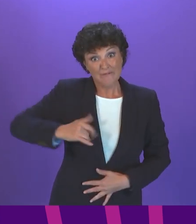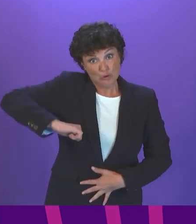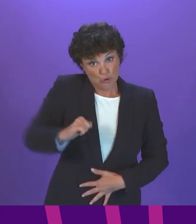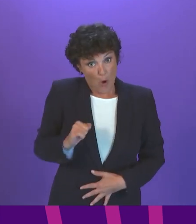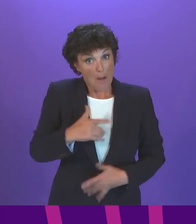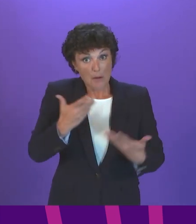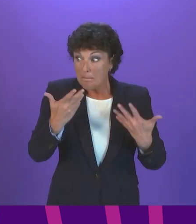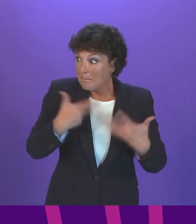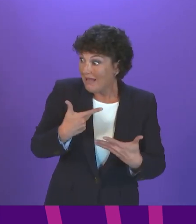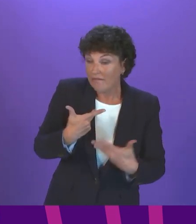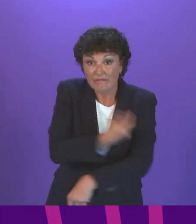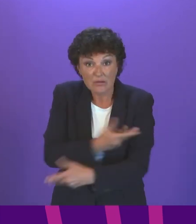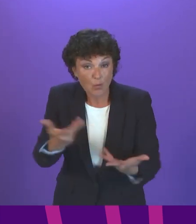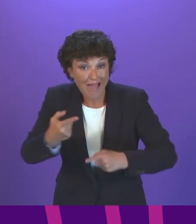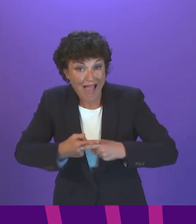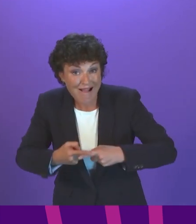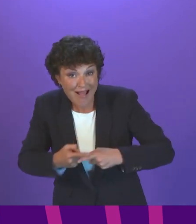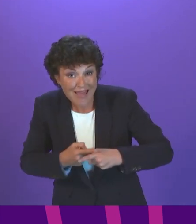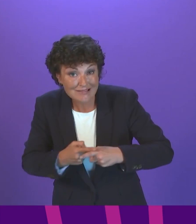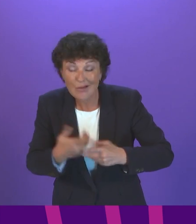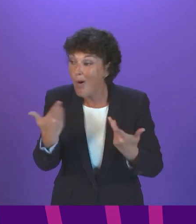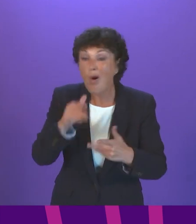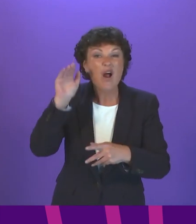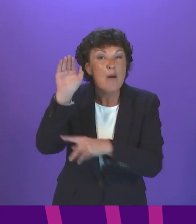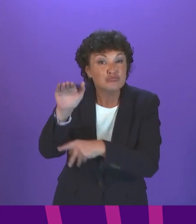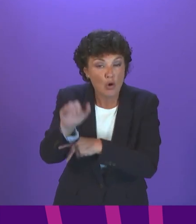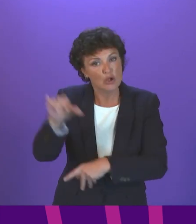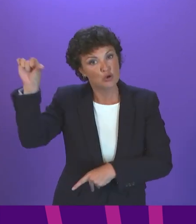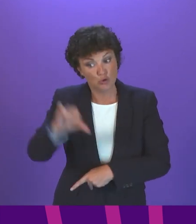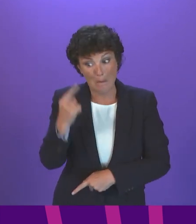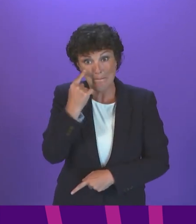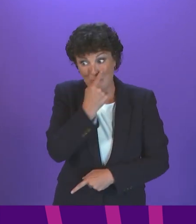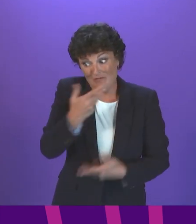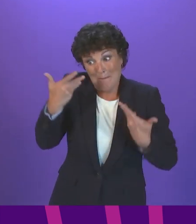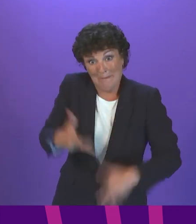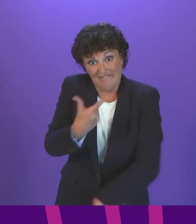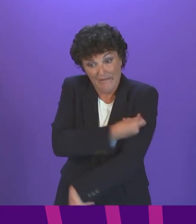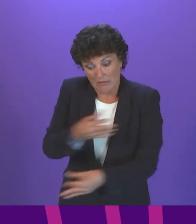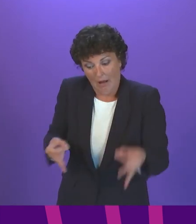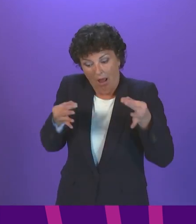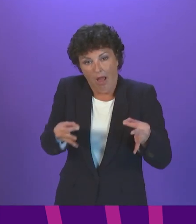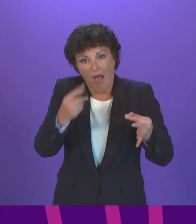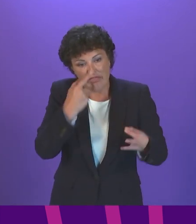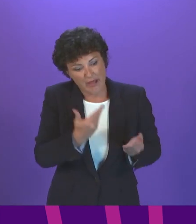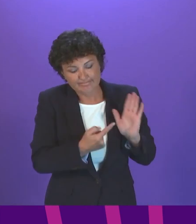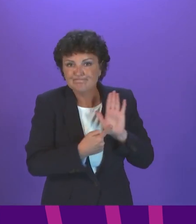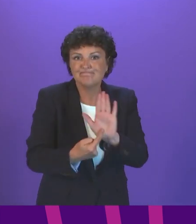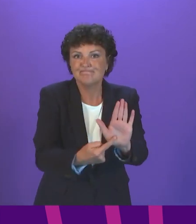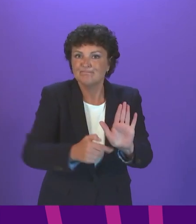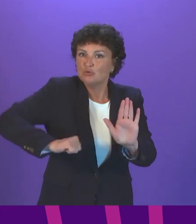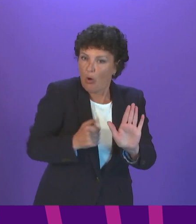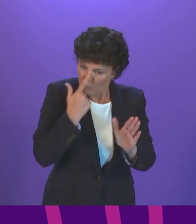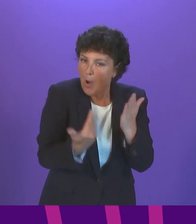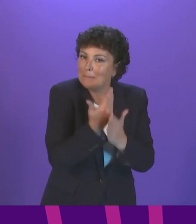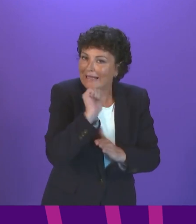of Scotland or England should obtain proof of their vaccination from the country they are vaccinated in. Graeme Simpson, to be followed by